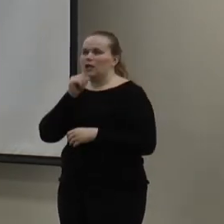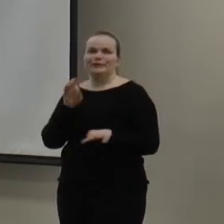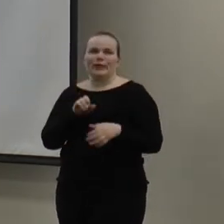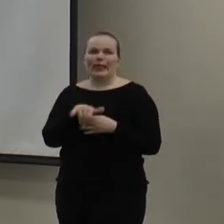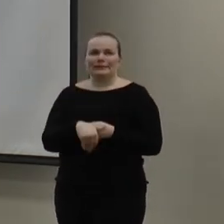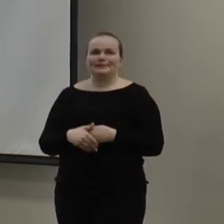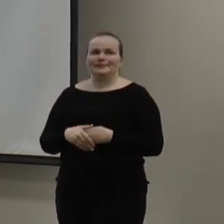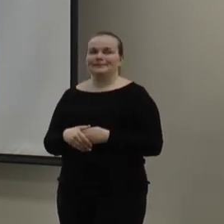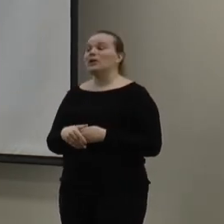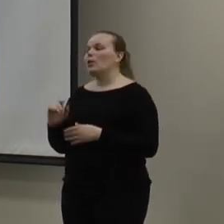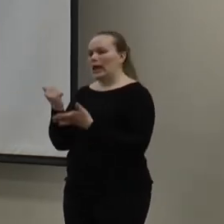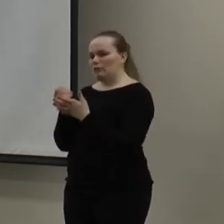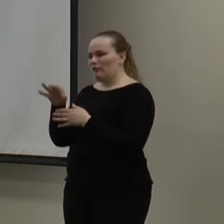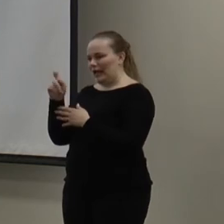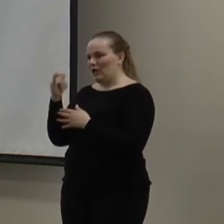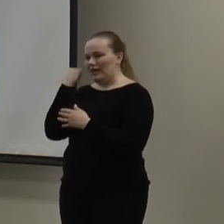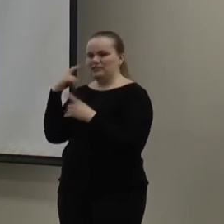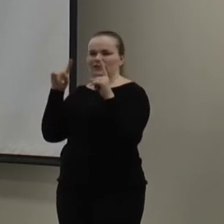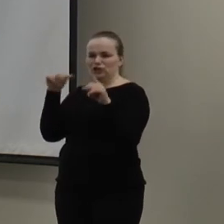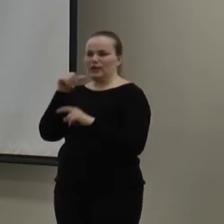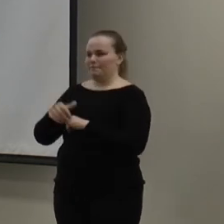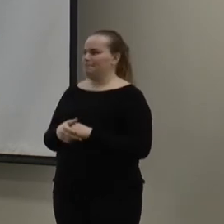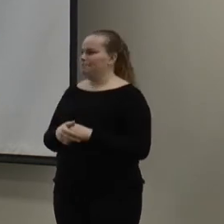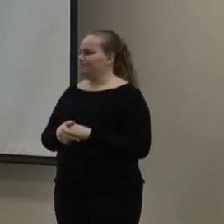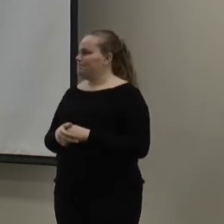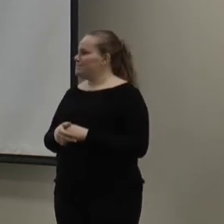But so this way I'll help you find out how efficient they are.